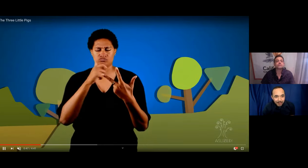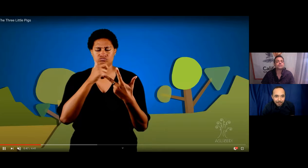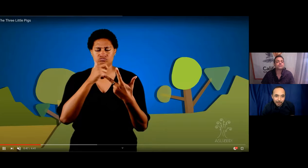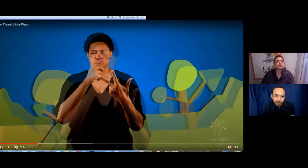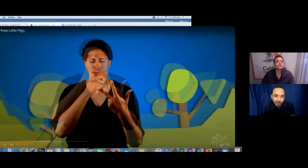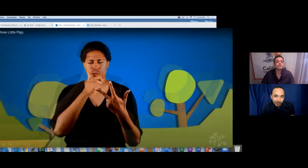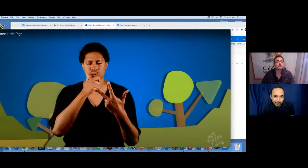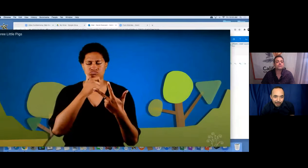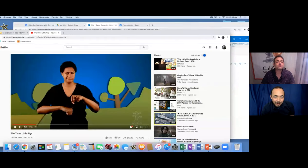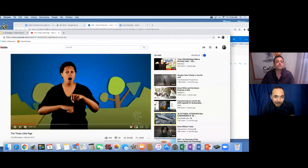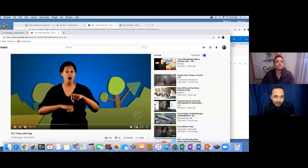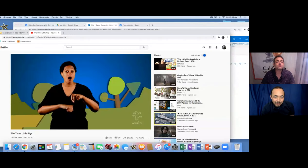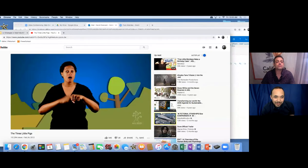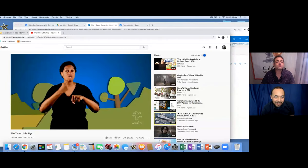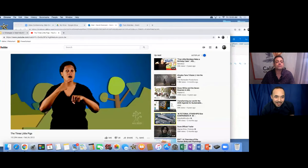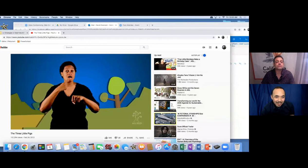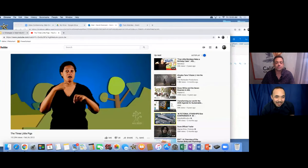good enough. I'm going to go and play.